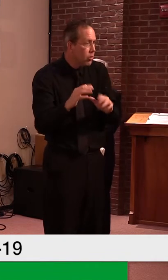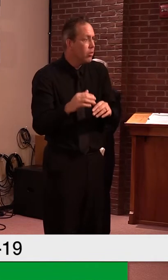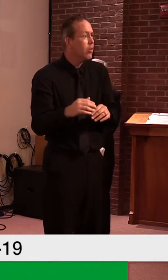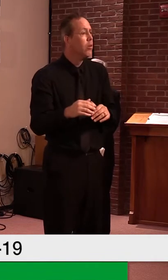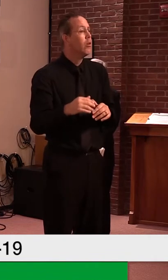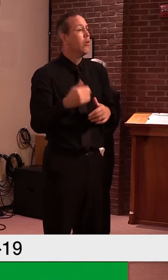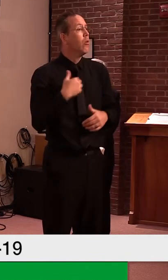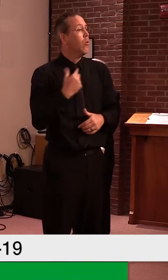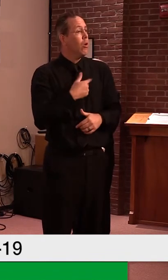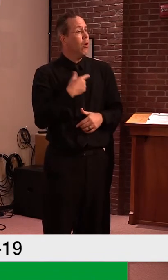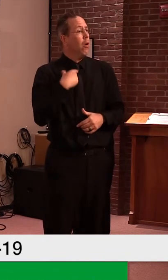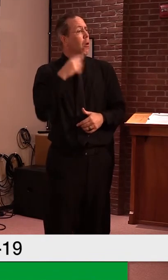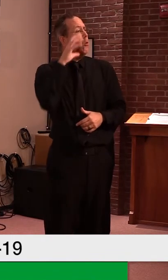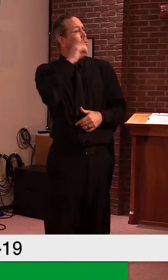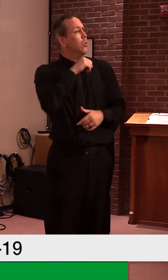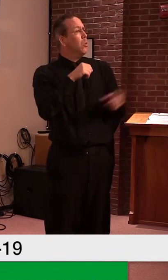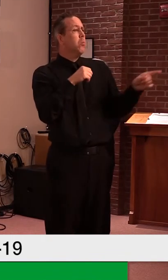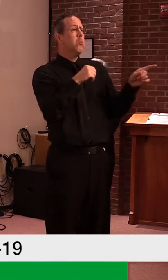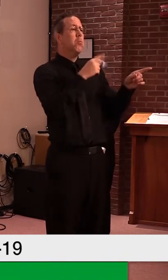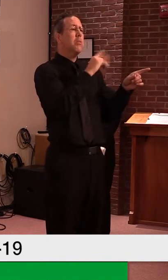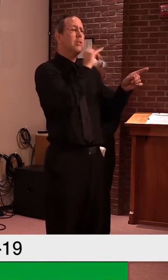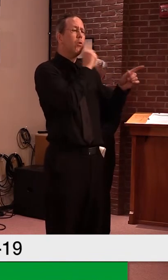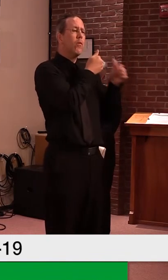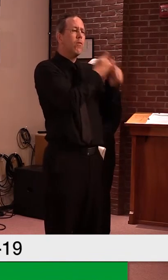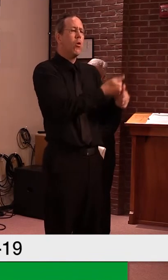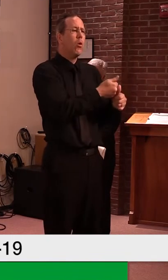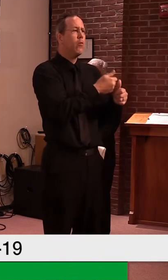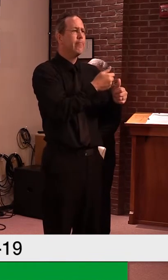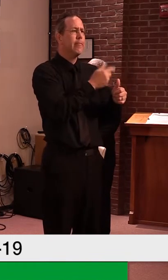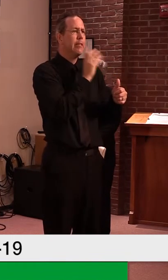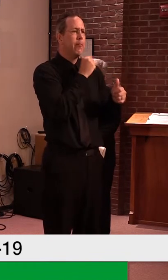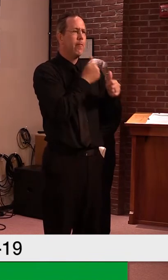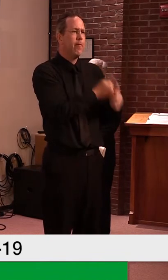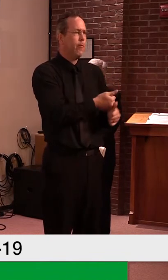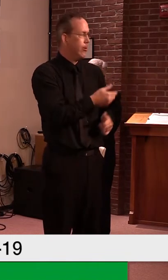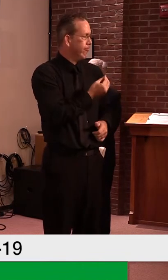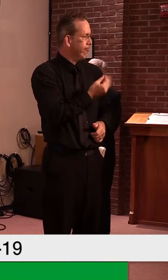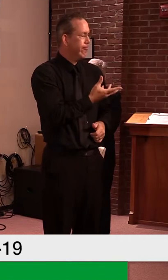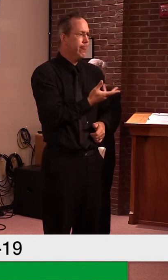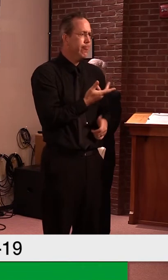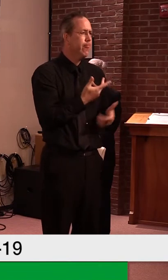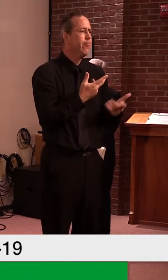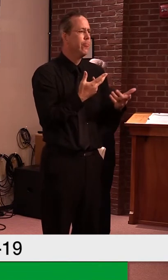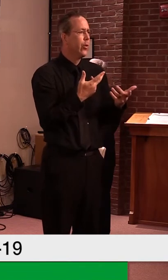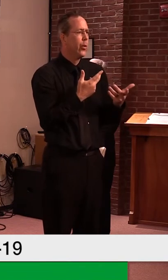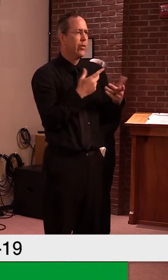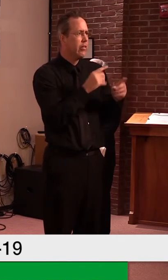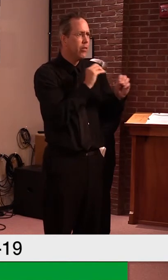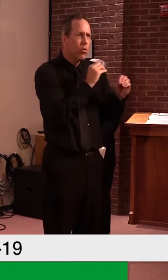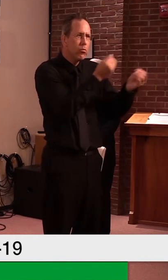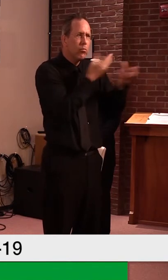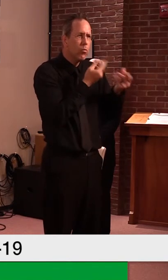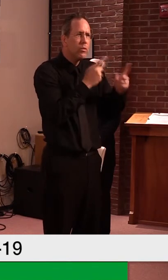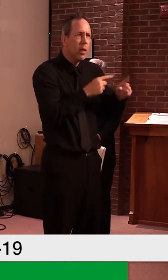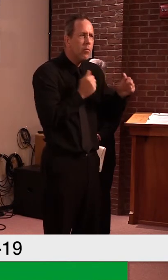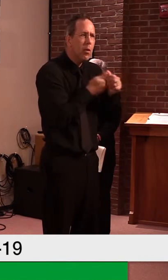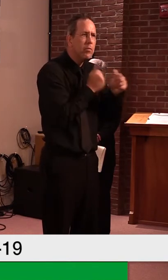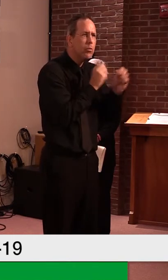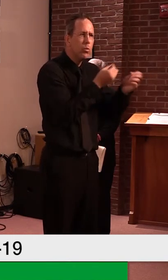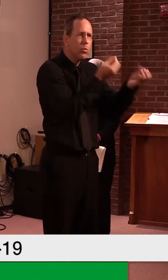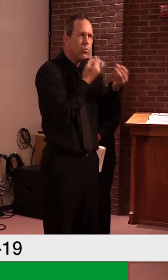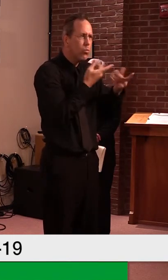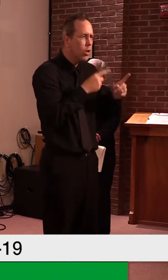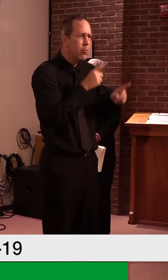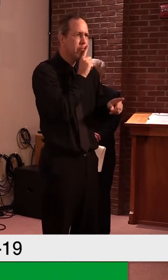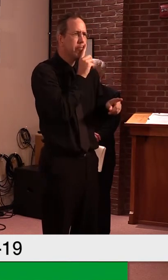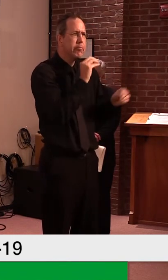uh, their protocols were working. Uh, there weren't any cases being reported to us, uh, of any outbreak or any,